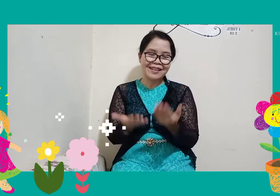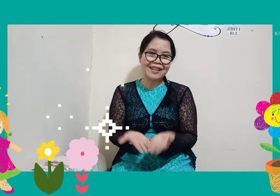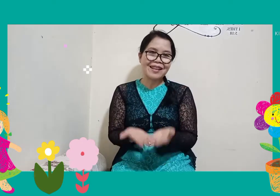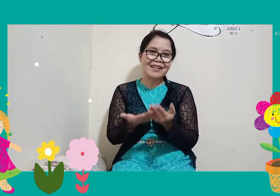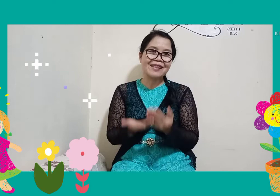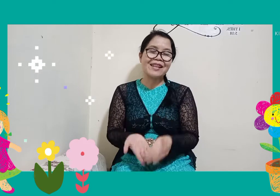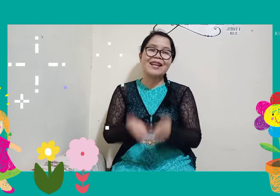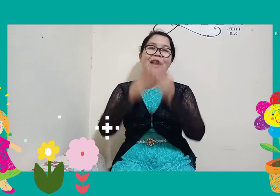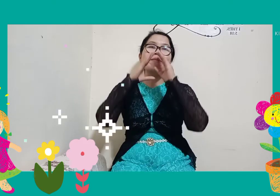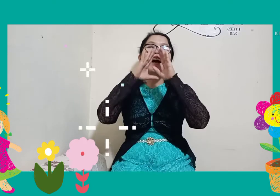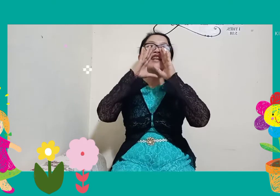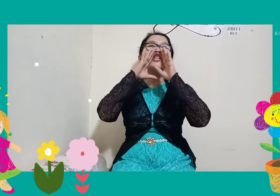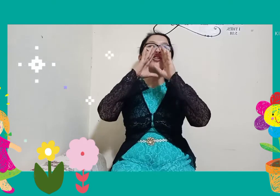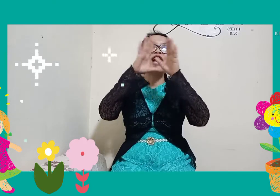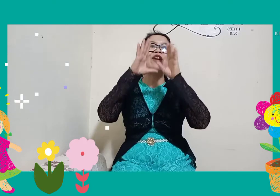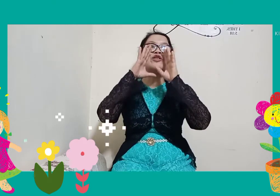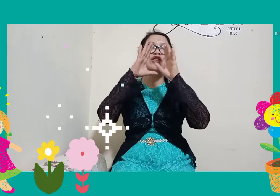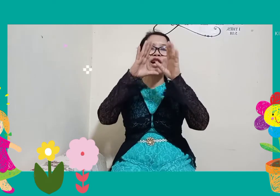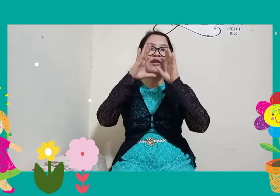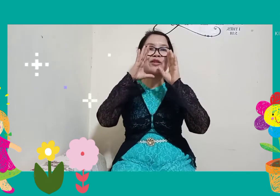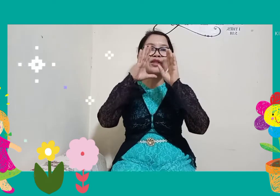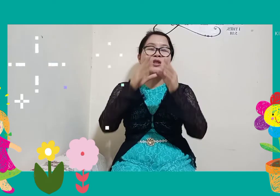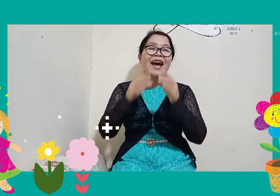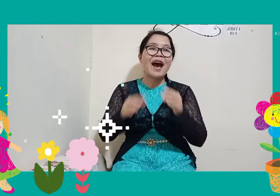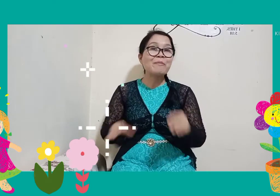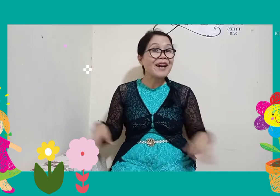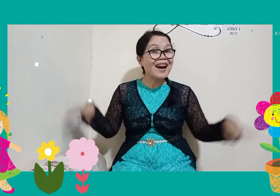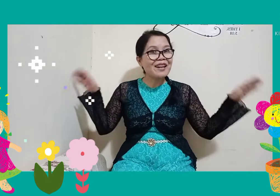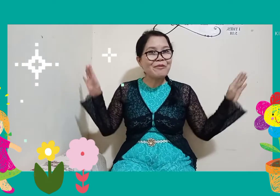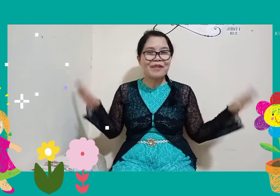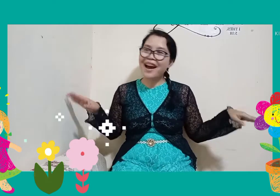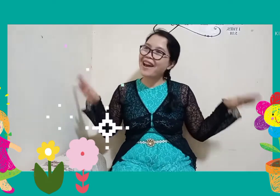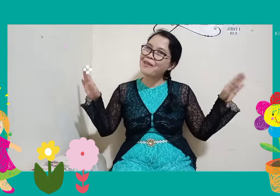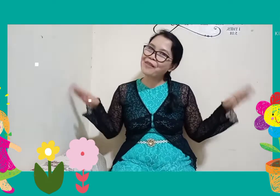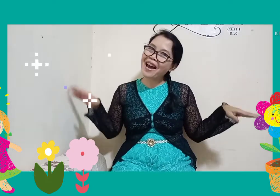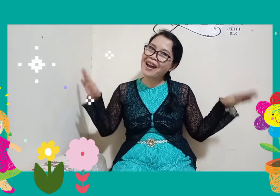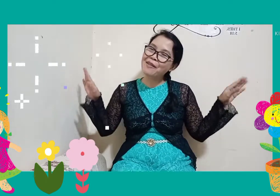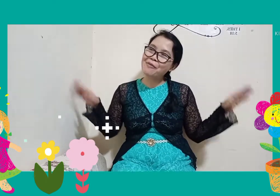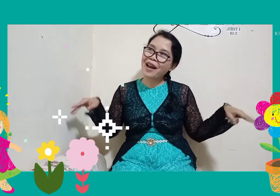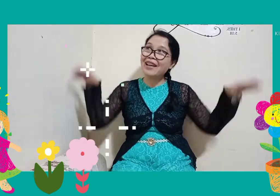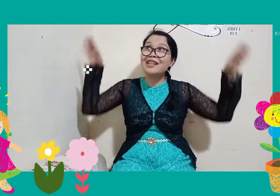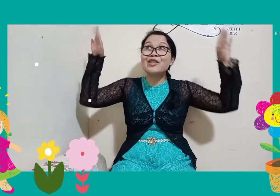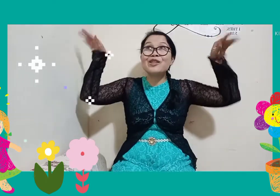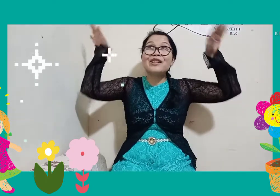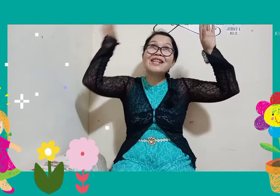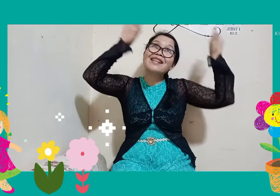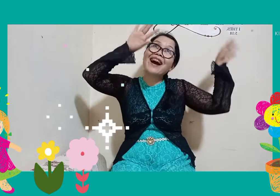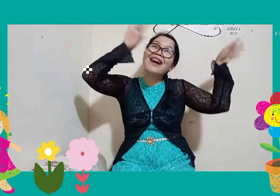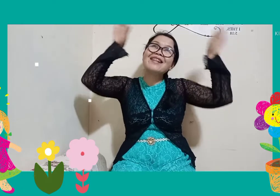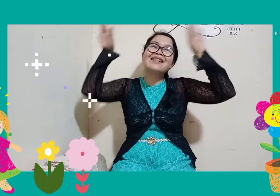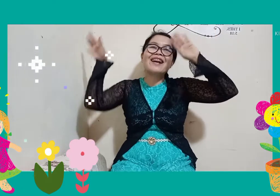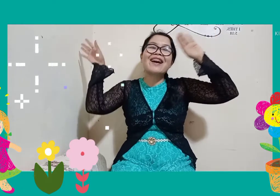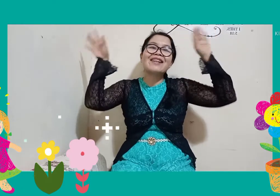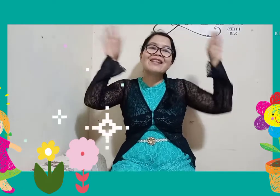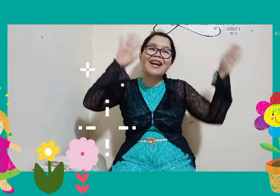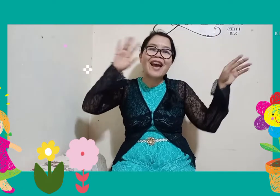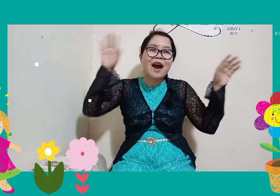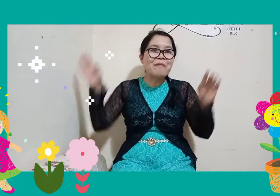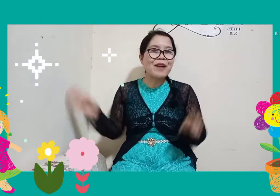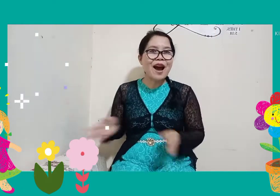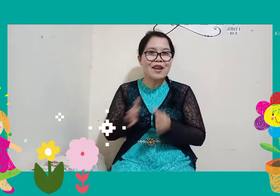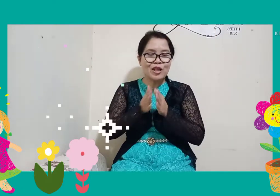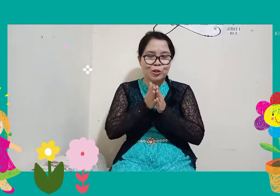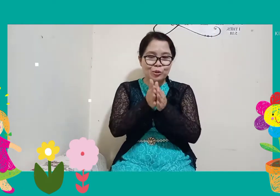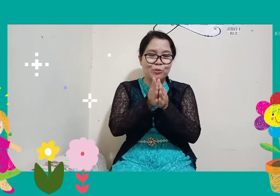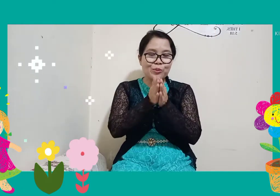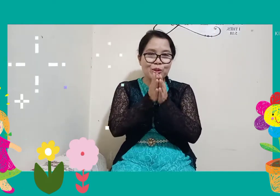sing, sing, sing. I'm gonna shout, shout, shout. I'm gonna fly, fly, fly into the sky, sky, sky.